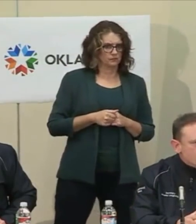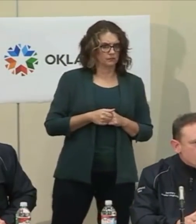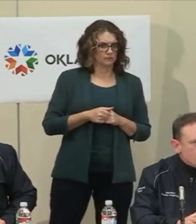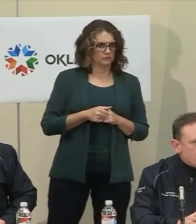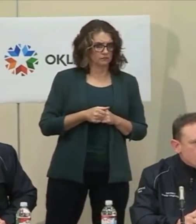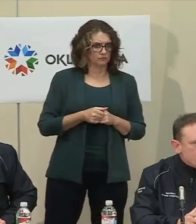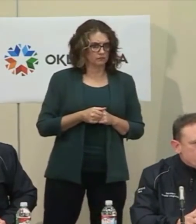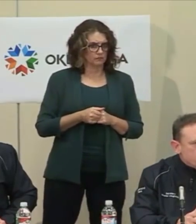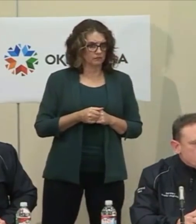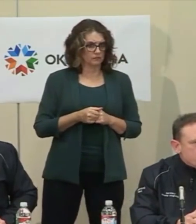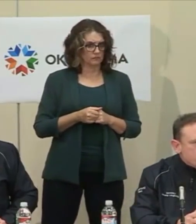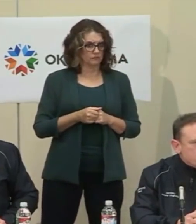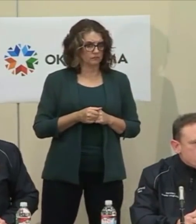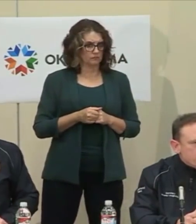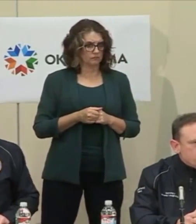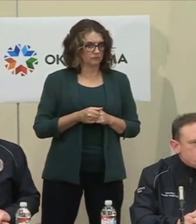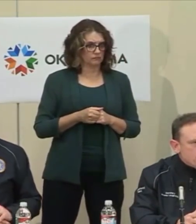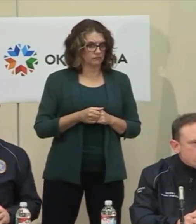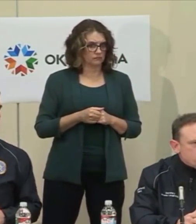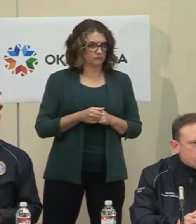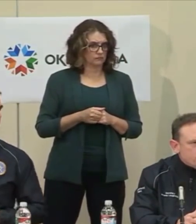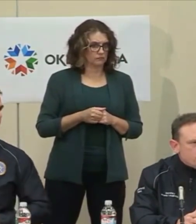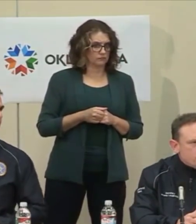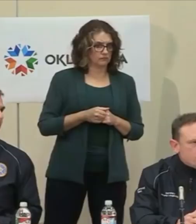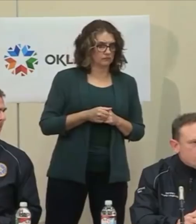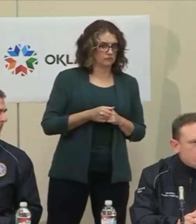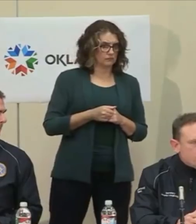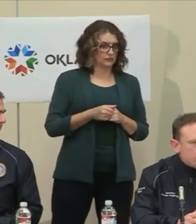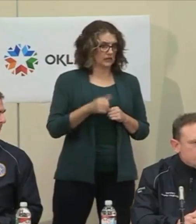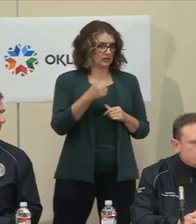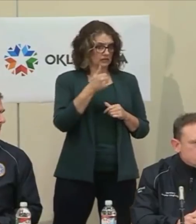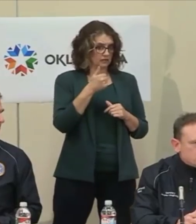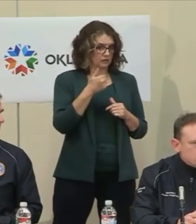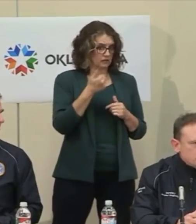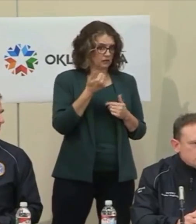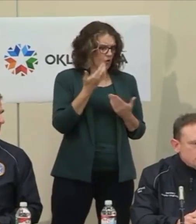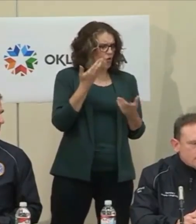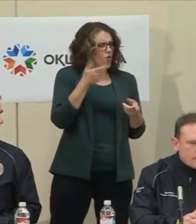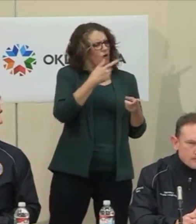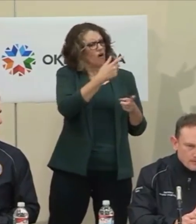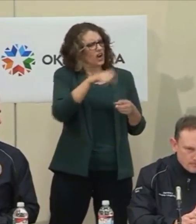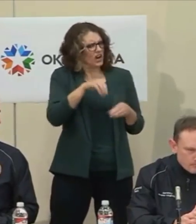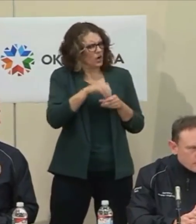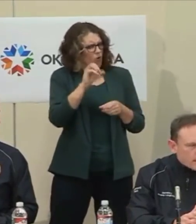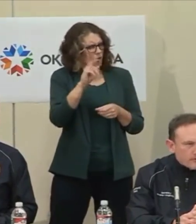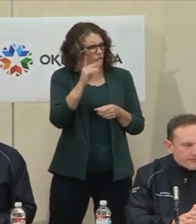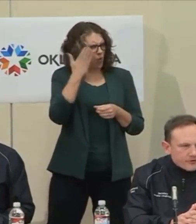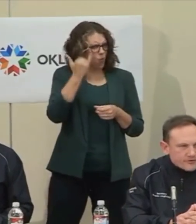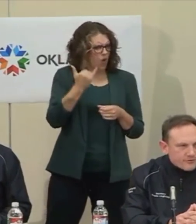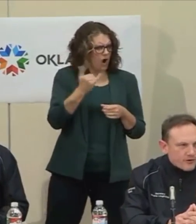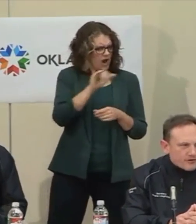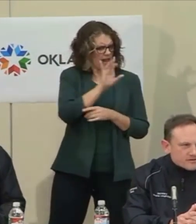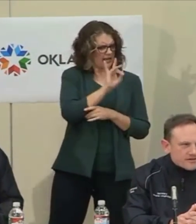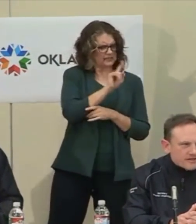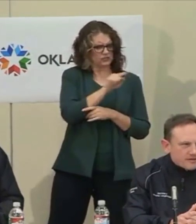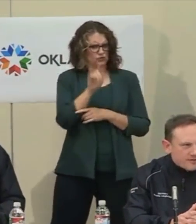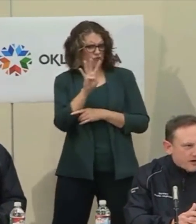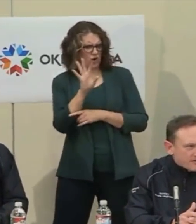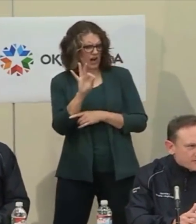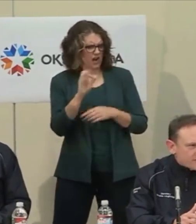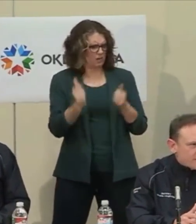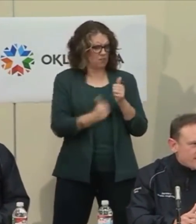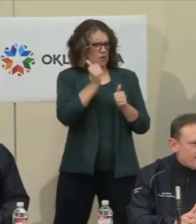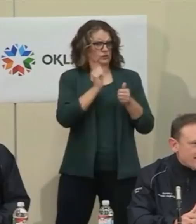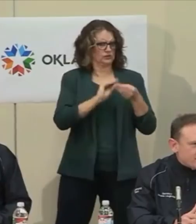cases in that 18 to 49 range. Is there any theory for that or taking some points? I'll defer to our state